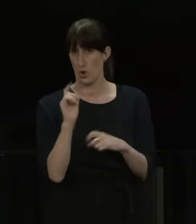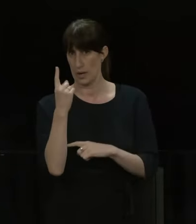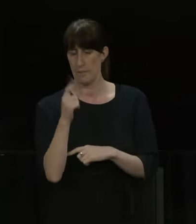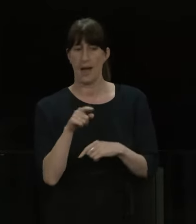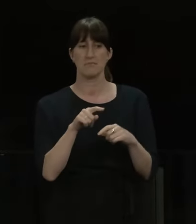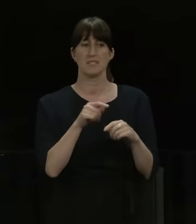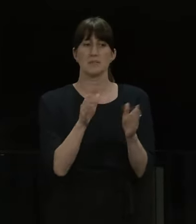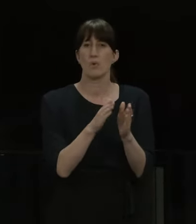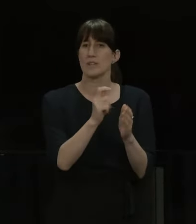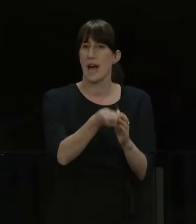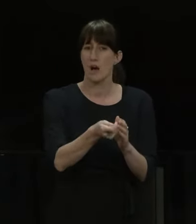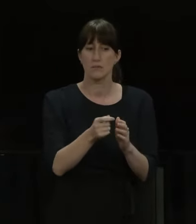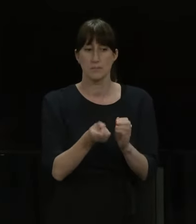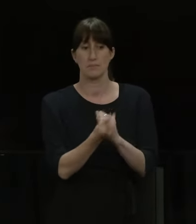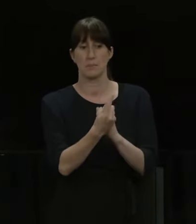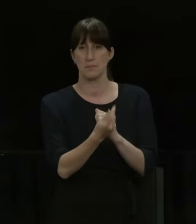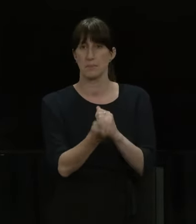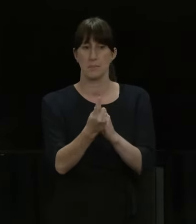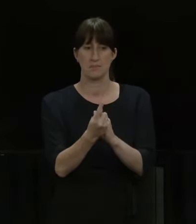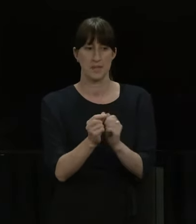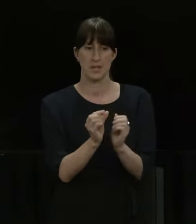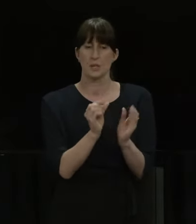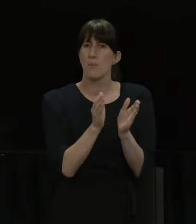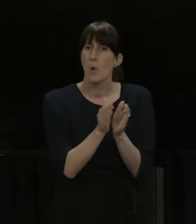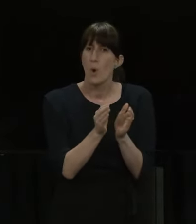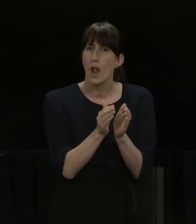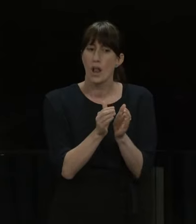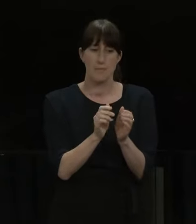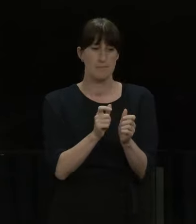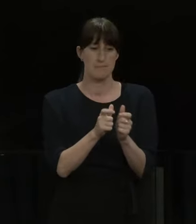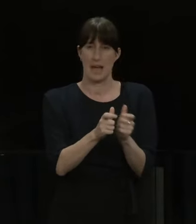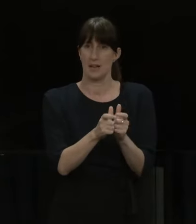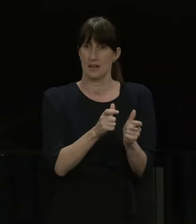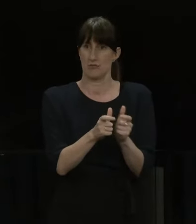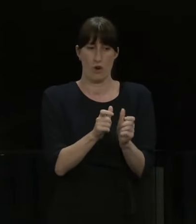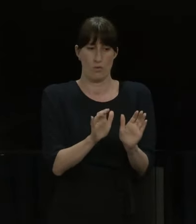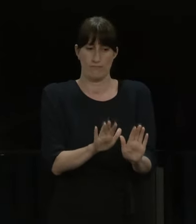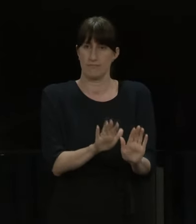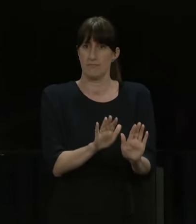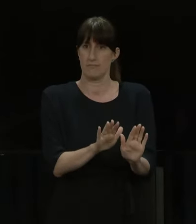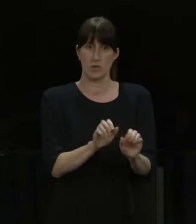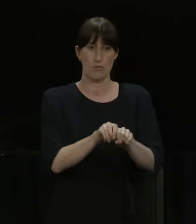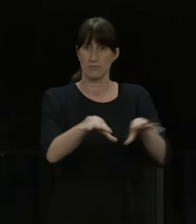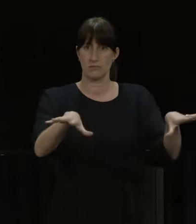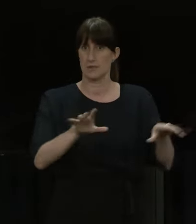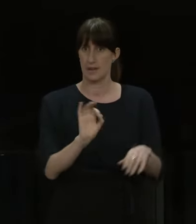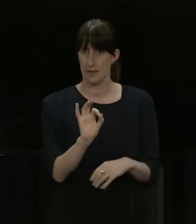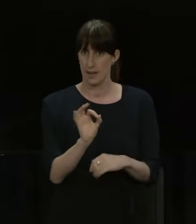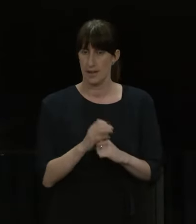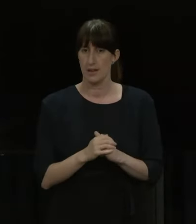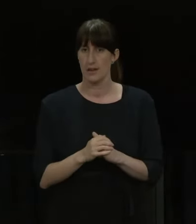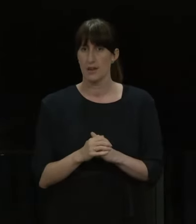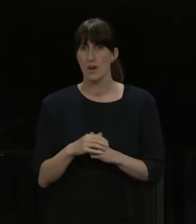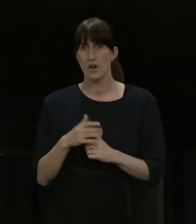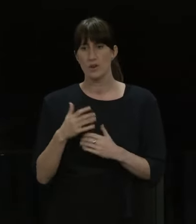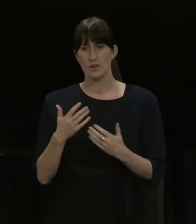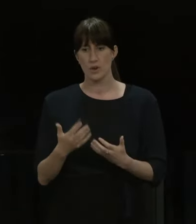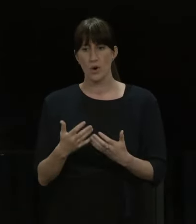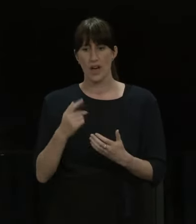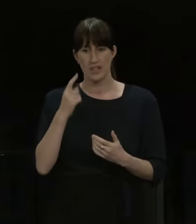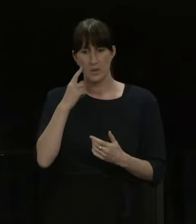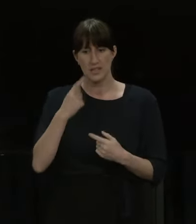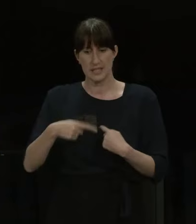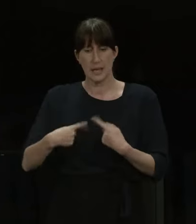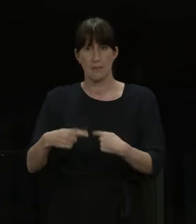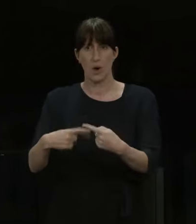and they've been managed. So the important thing is we keep doing what we're doing. But certainly I think I'd emphasise